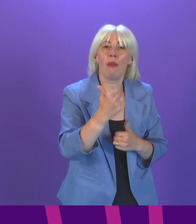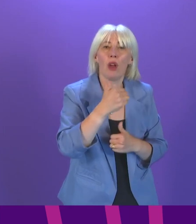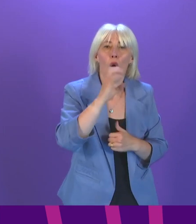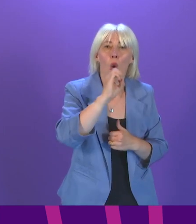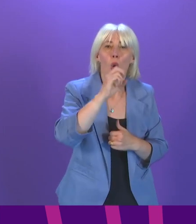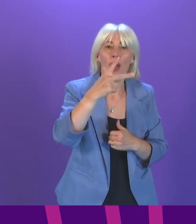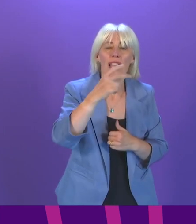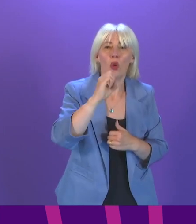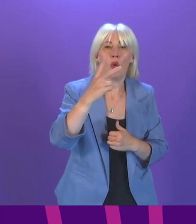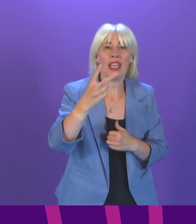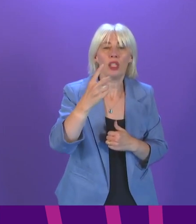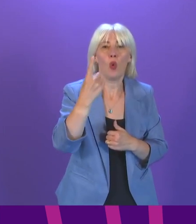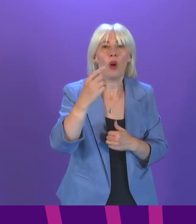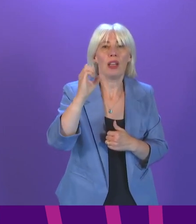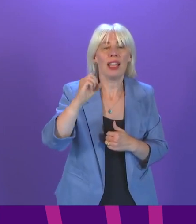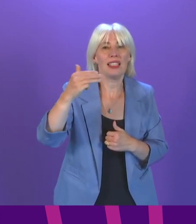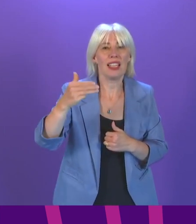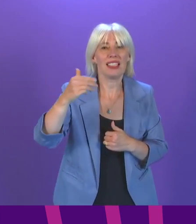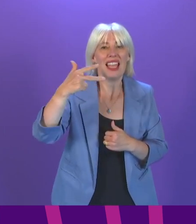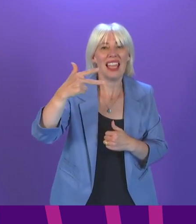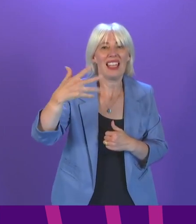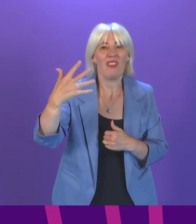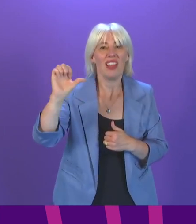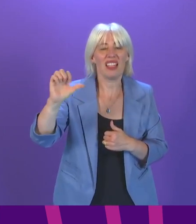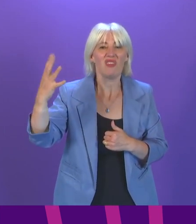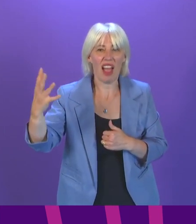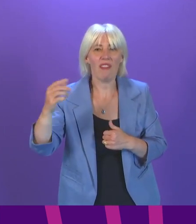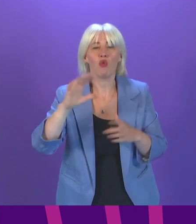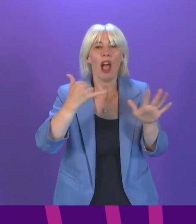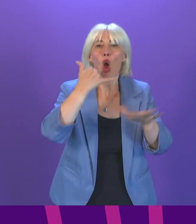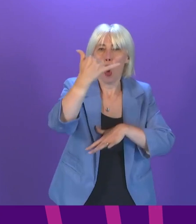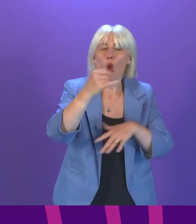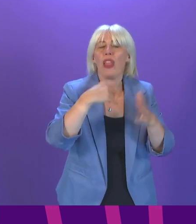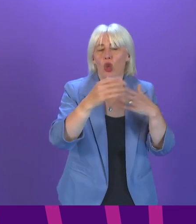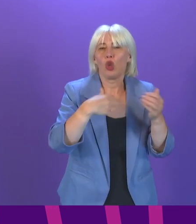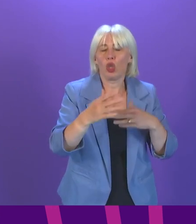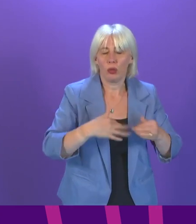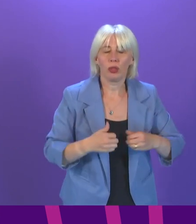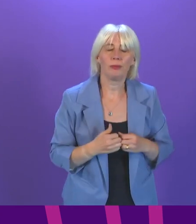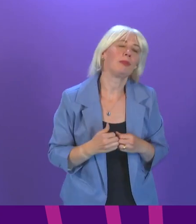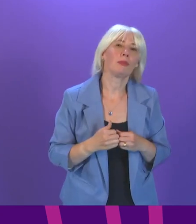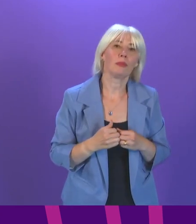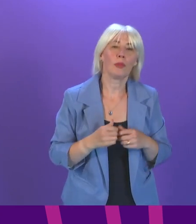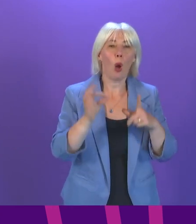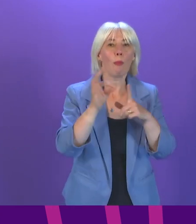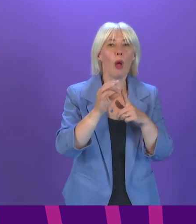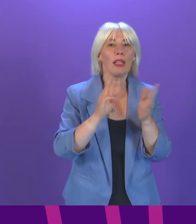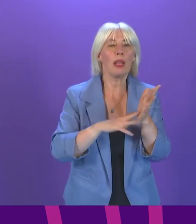0808 196 8565. Pauline McNeill, be followed by Emma Harper.